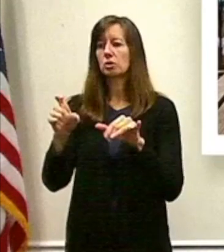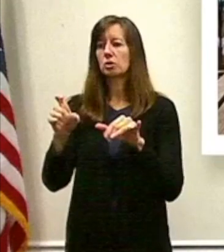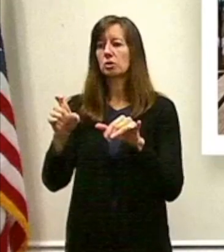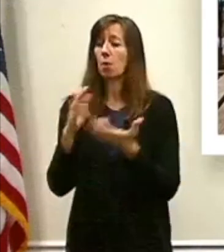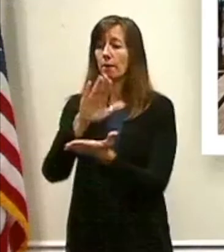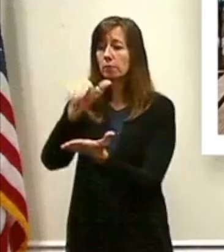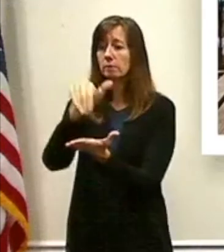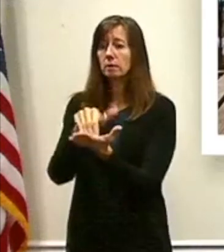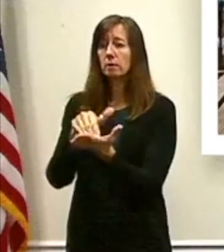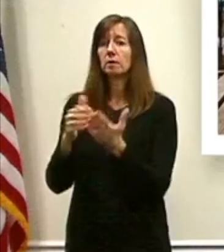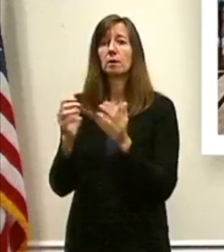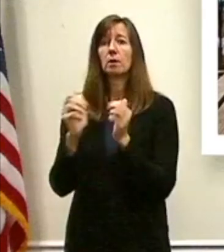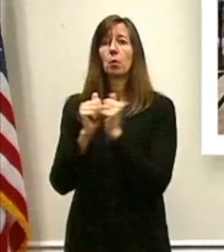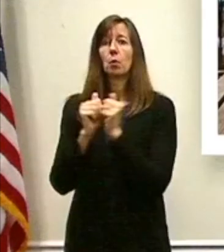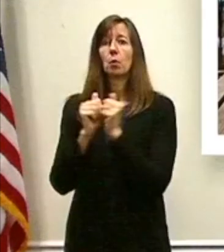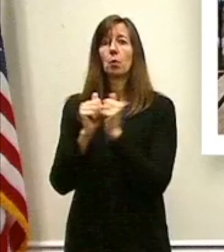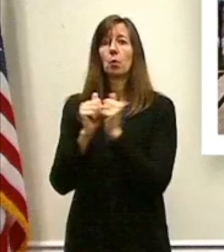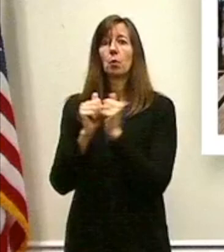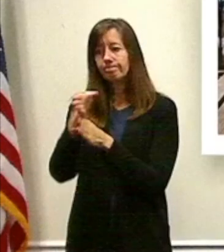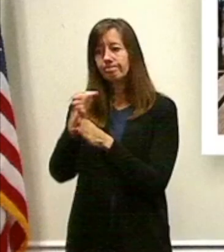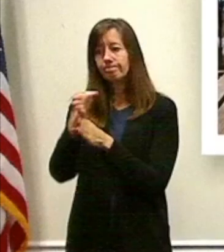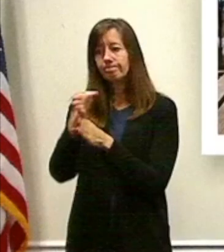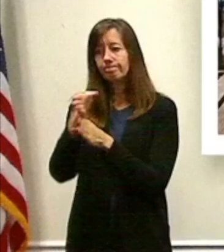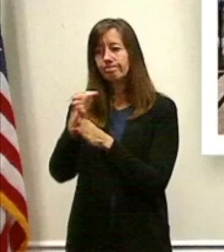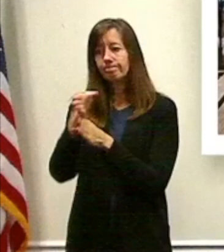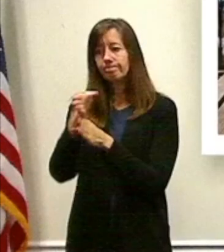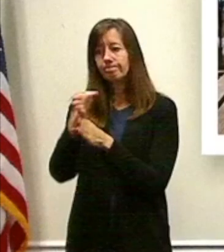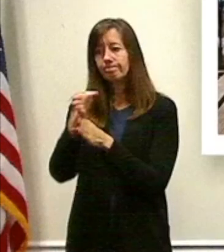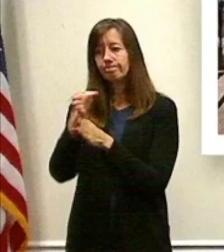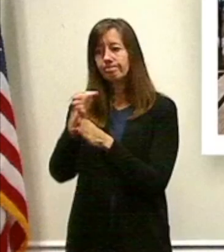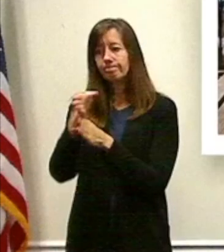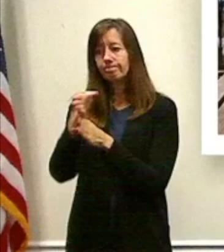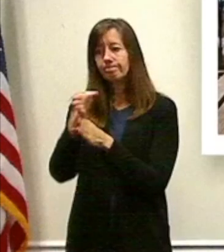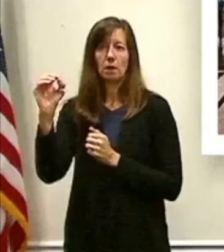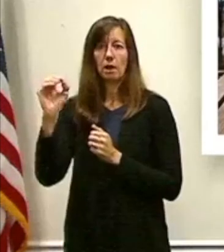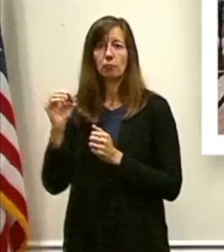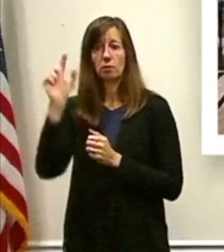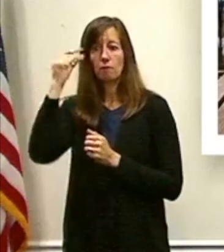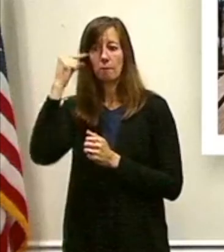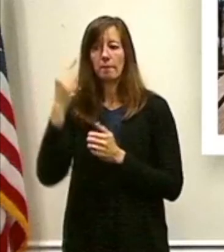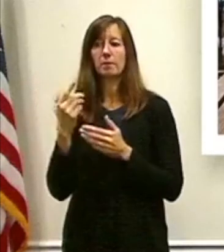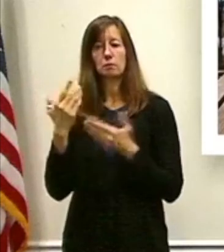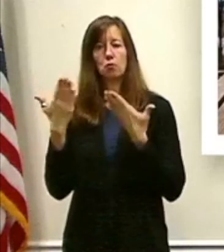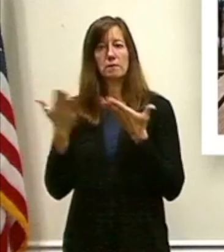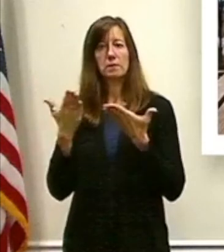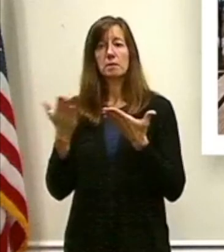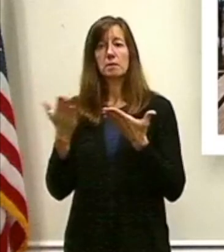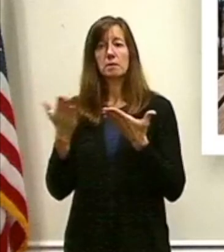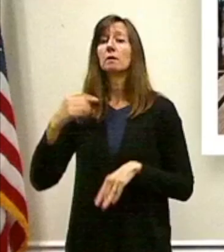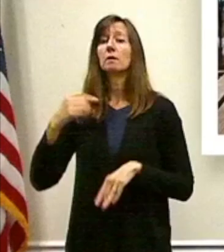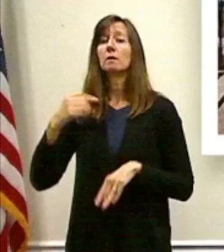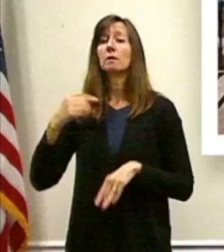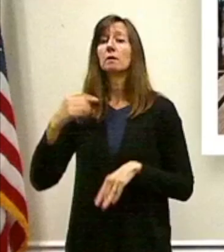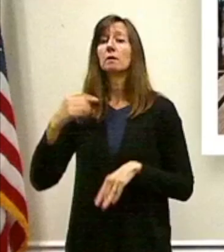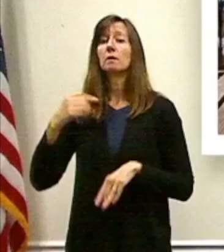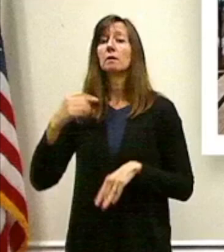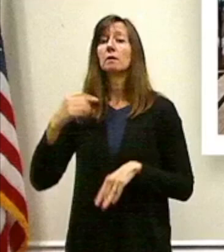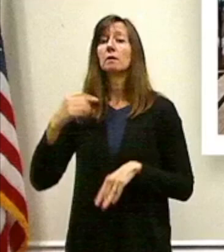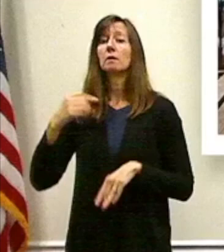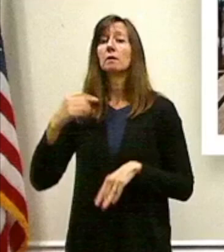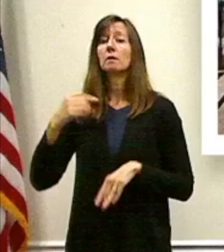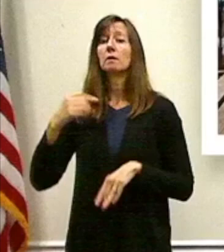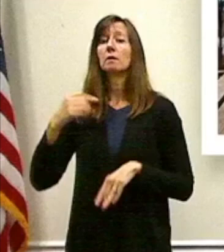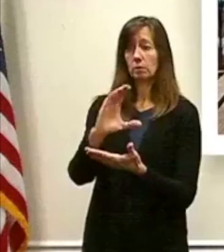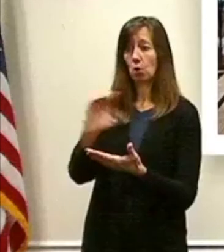with county government services. If the city council approves adding the county of Dutchess as a co-owner of the property, our